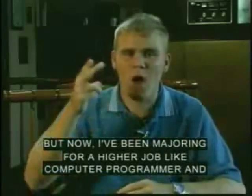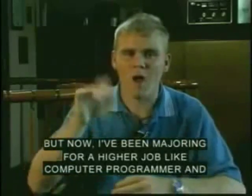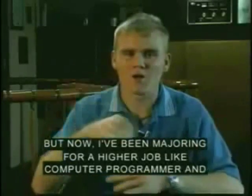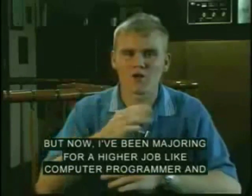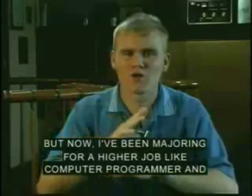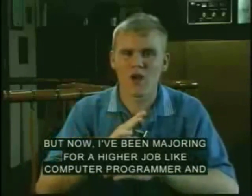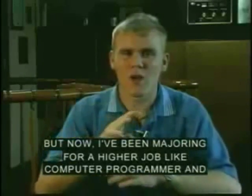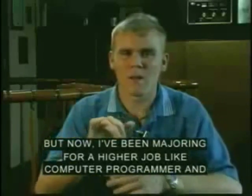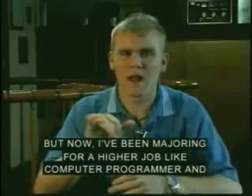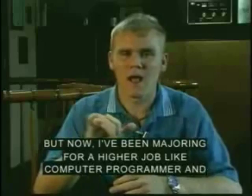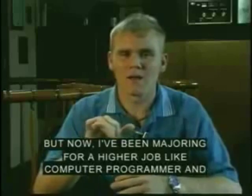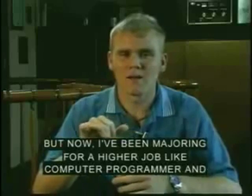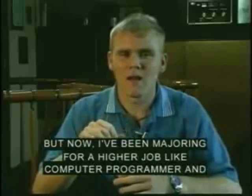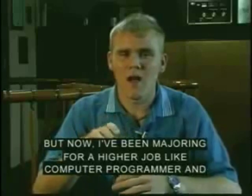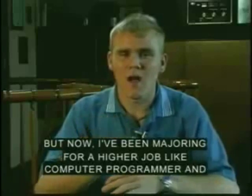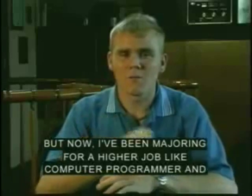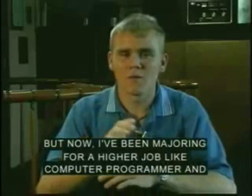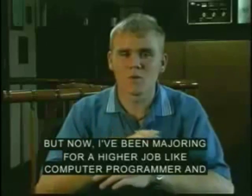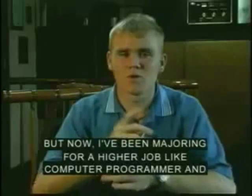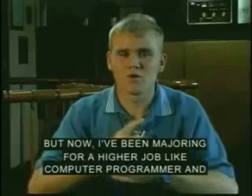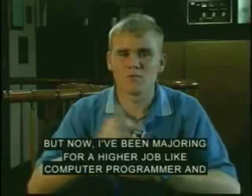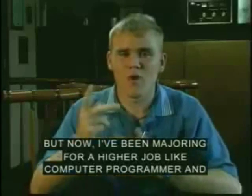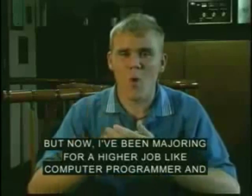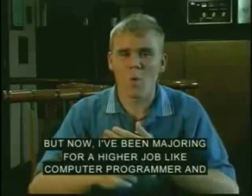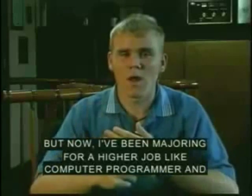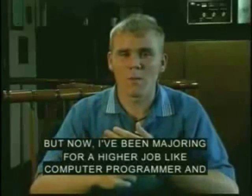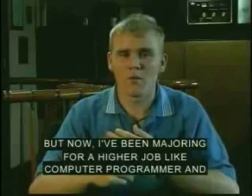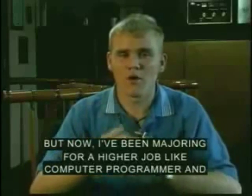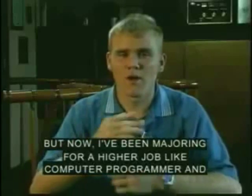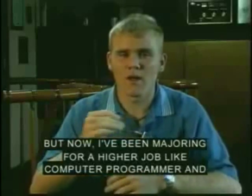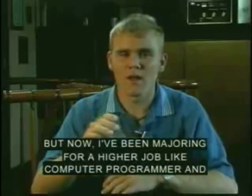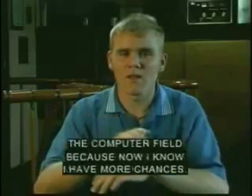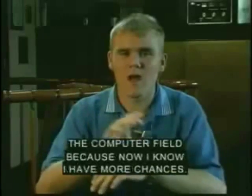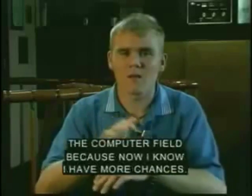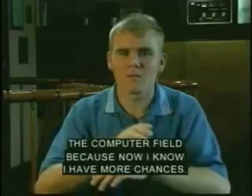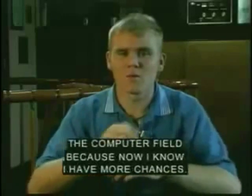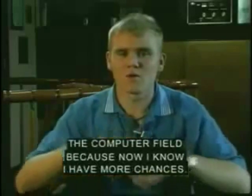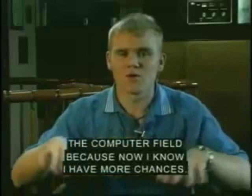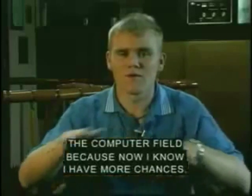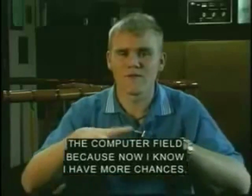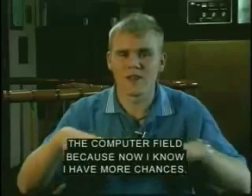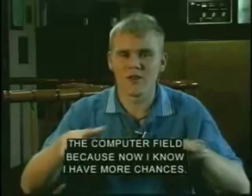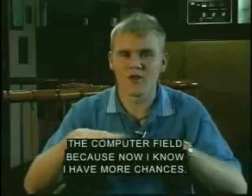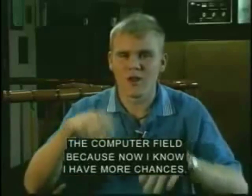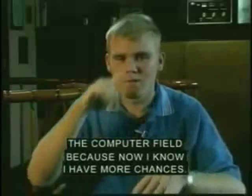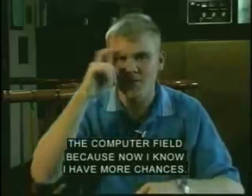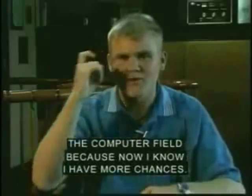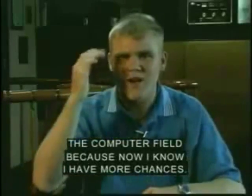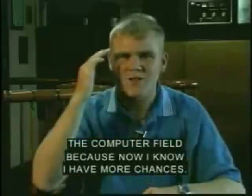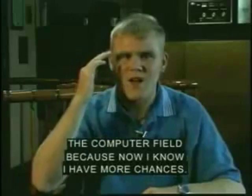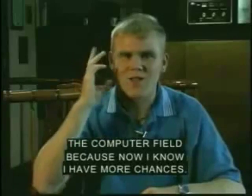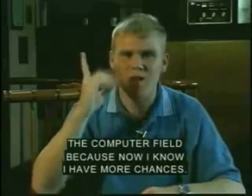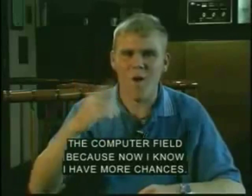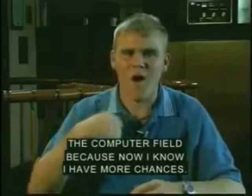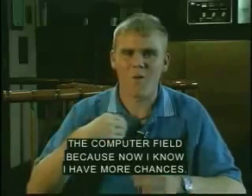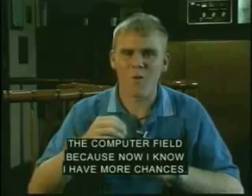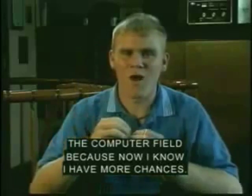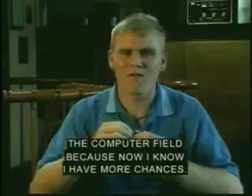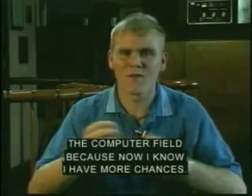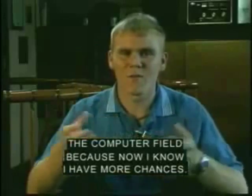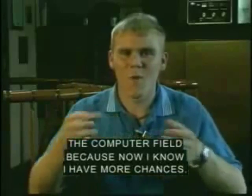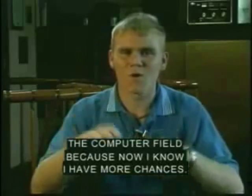basically for our job, like, I've been able to believe, and I've been able to fear. But now,